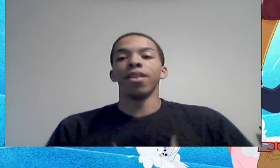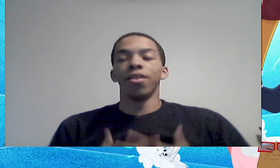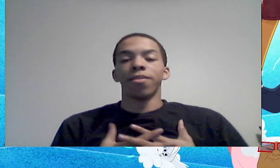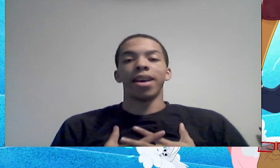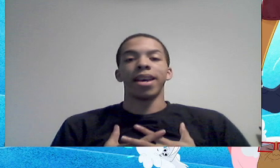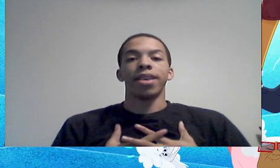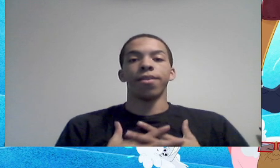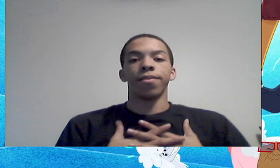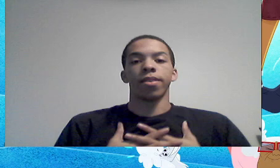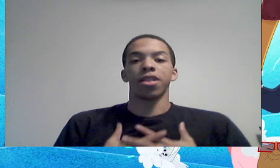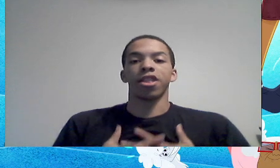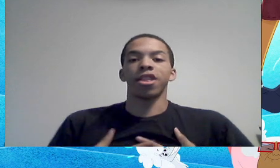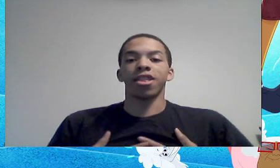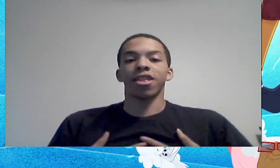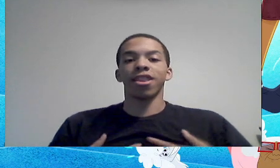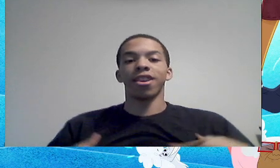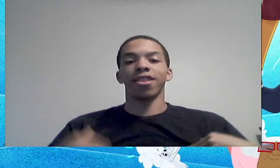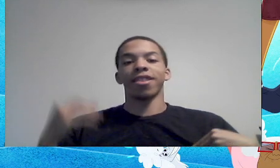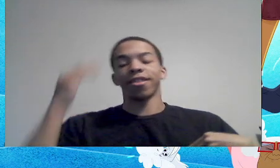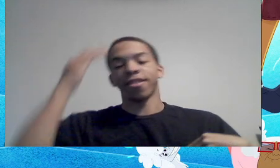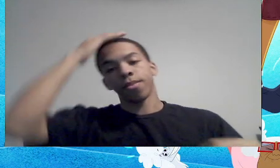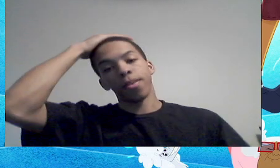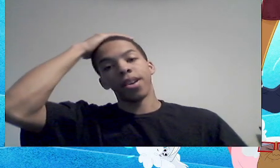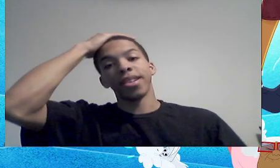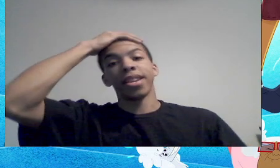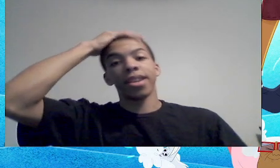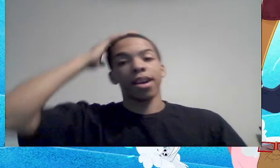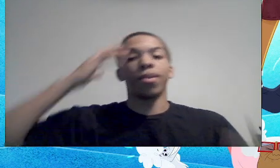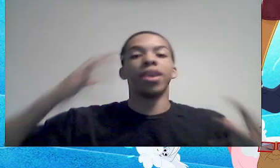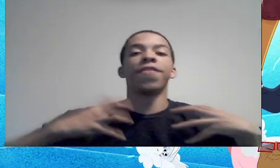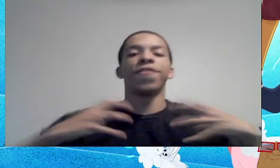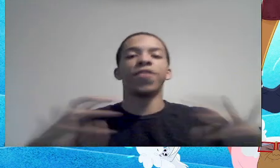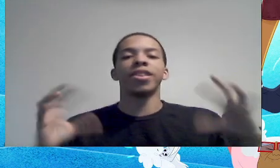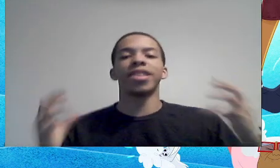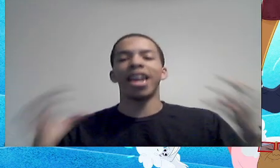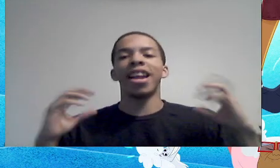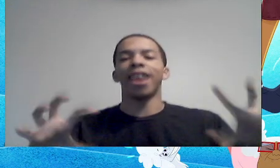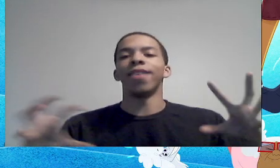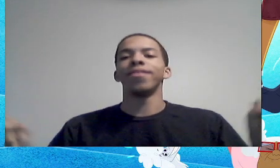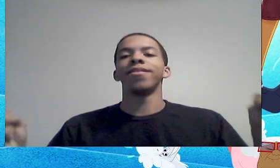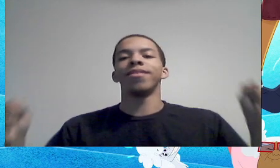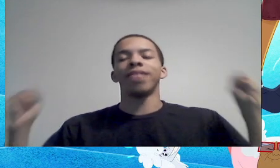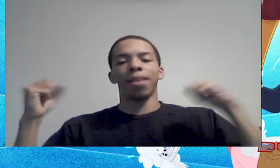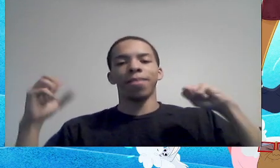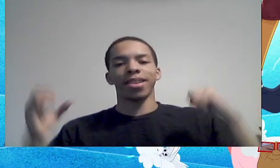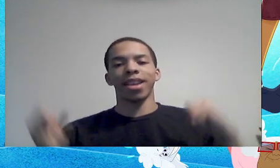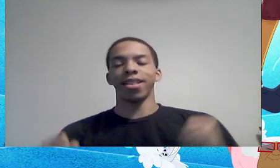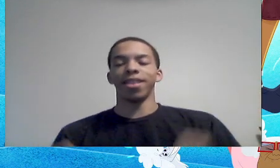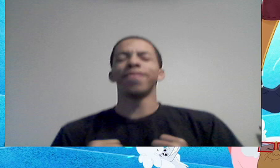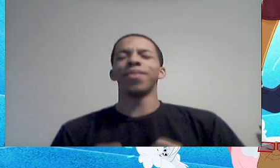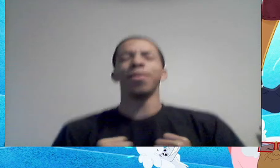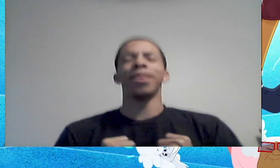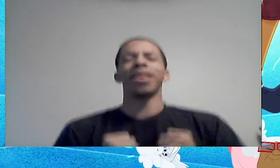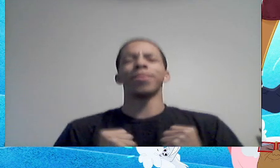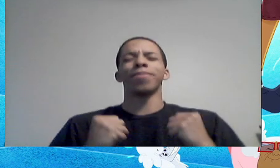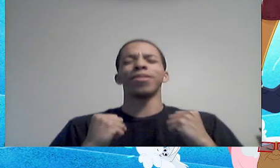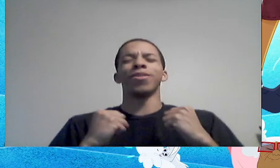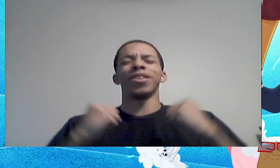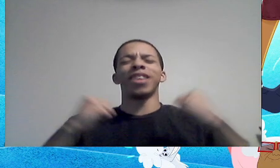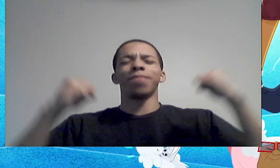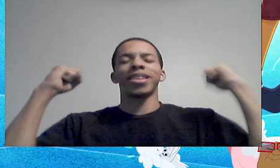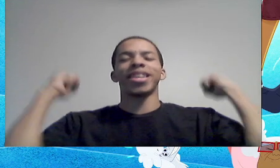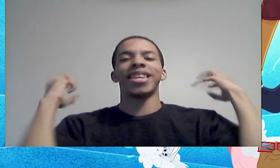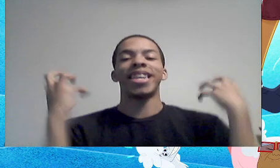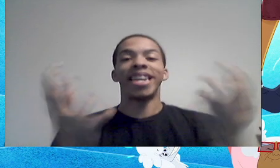yeah, those are my overall thoughts, I just wanted to, I wanted to voice that out, how much I love the BBFs